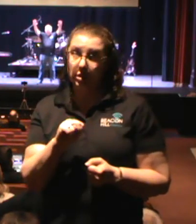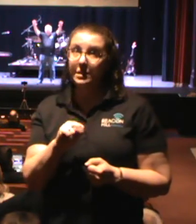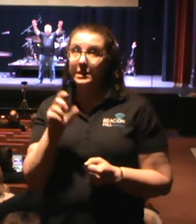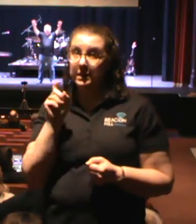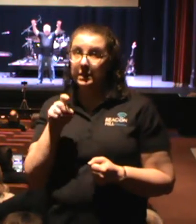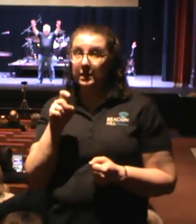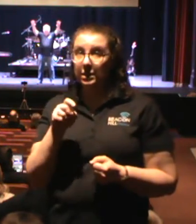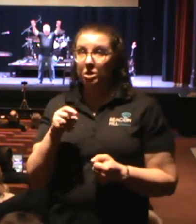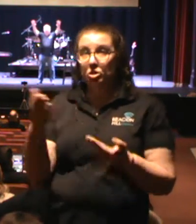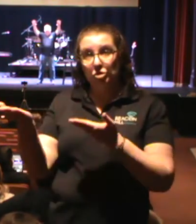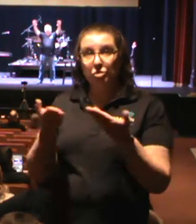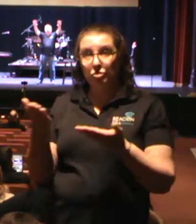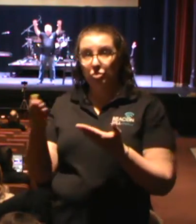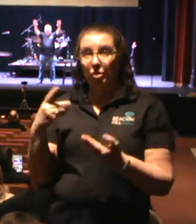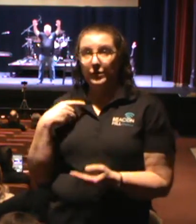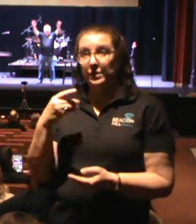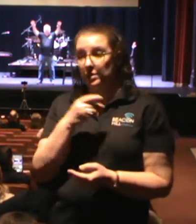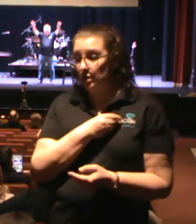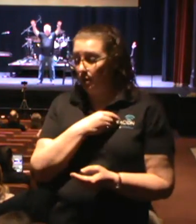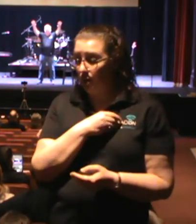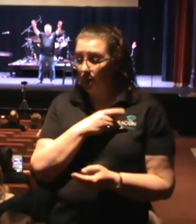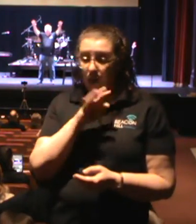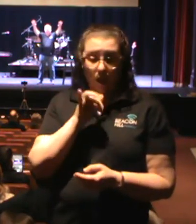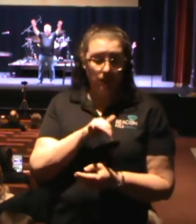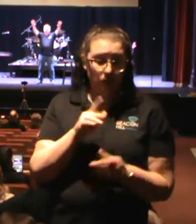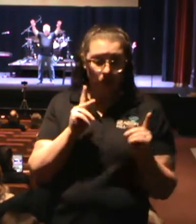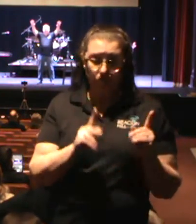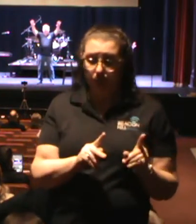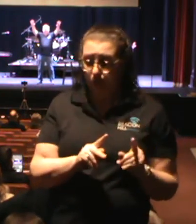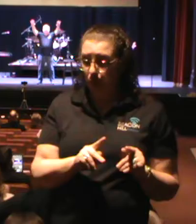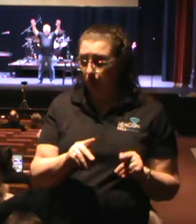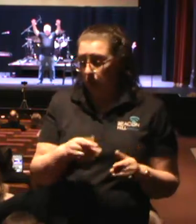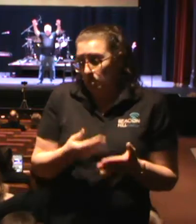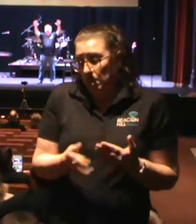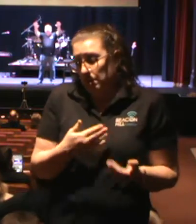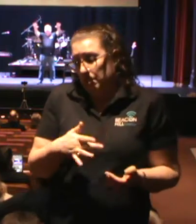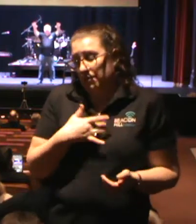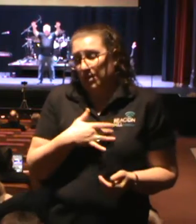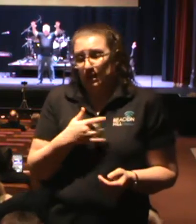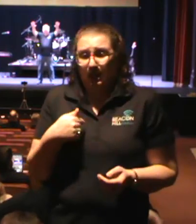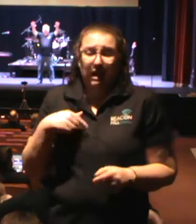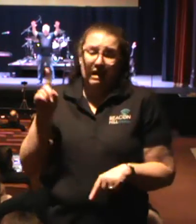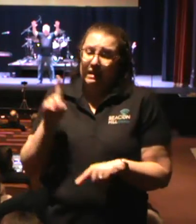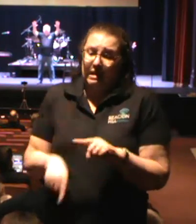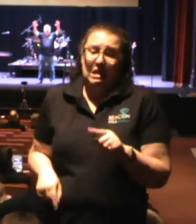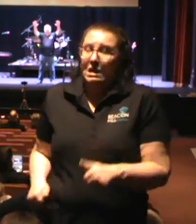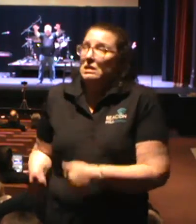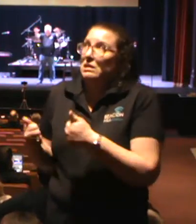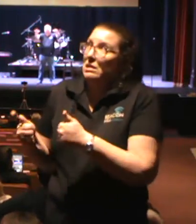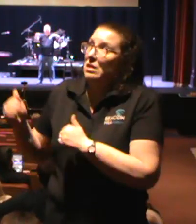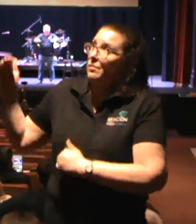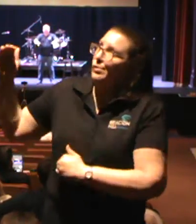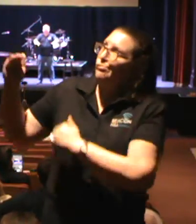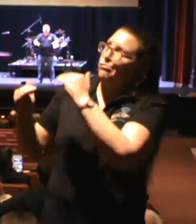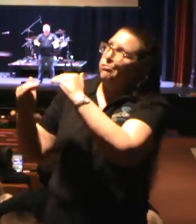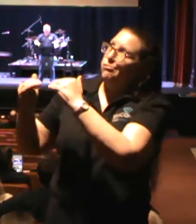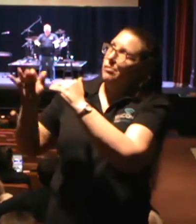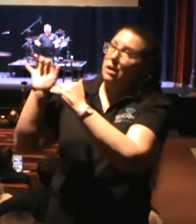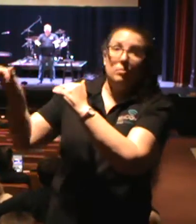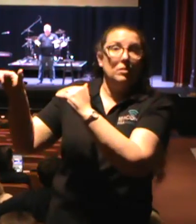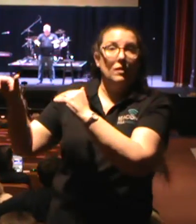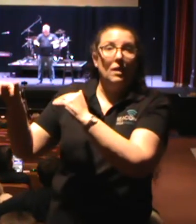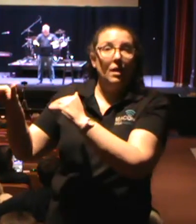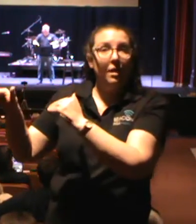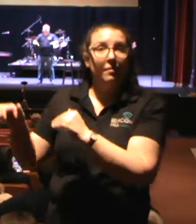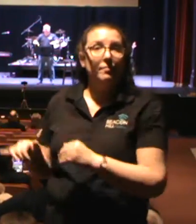Because some people are like, man, I can never live up to this. And it's not God's intention for us to be perfect in these areas.